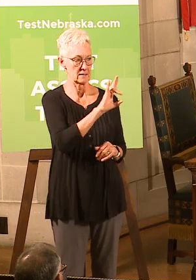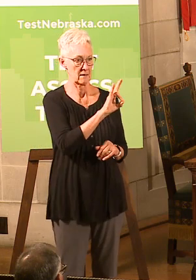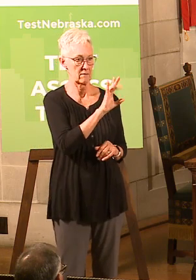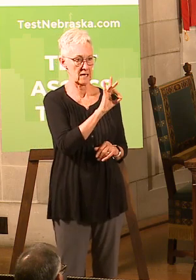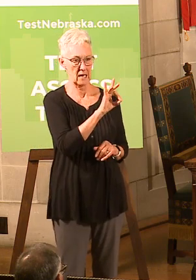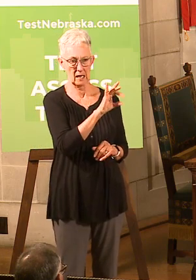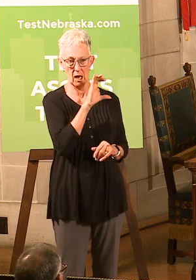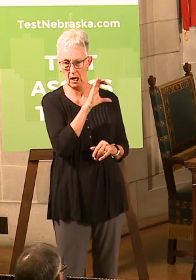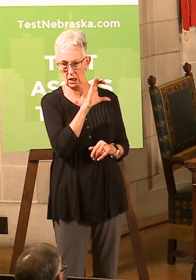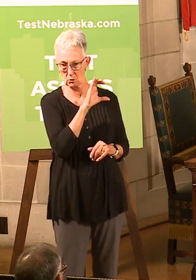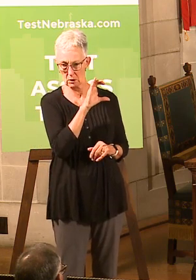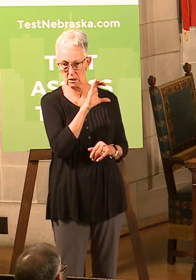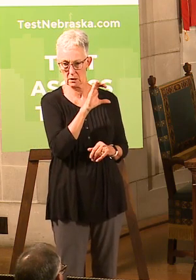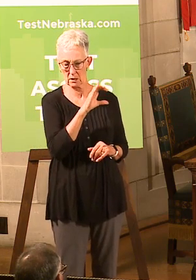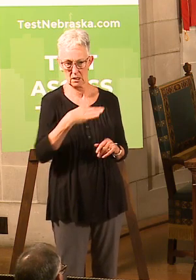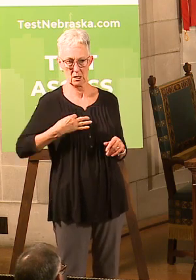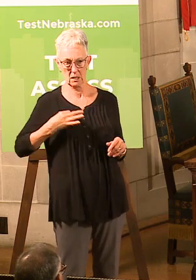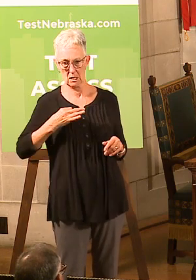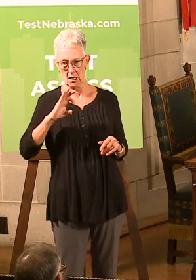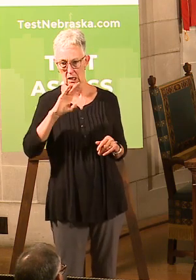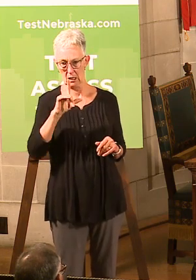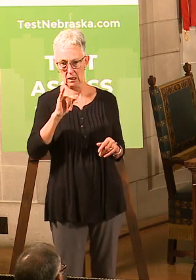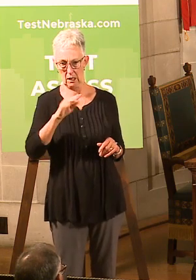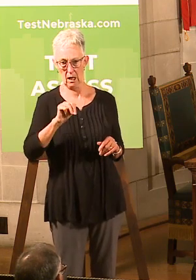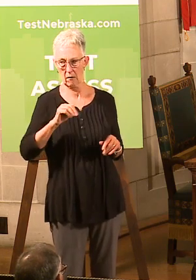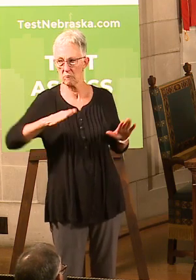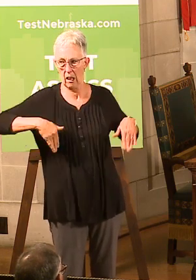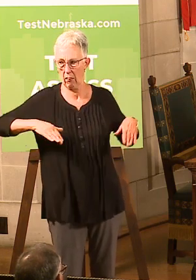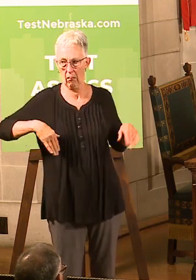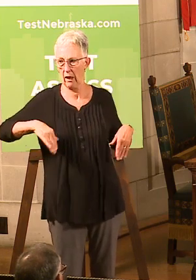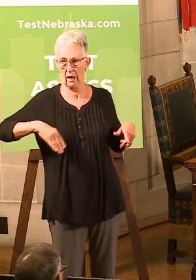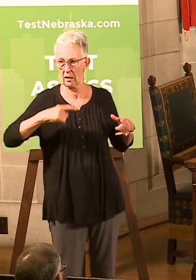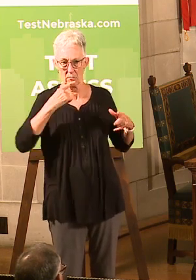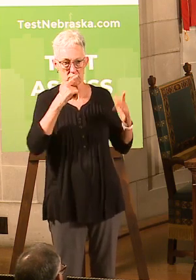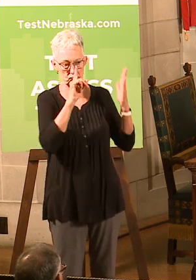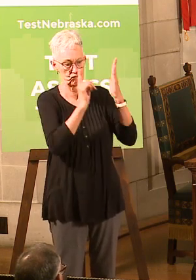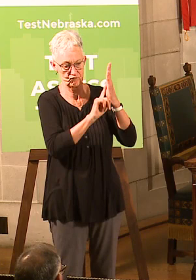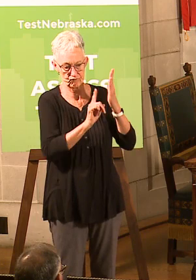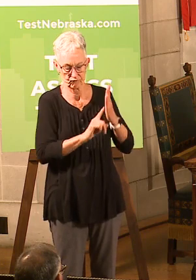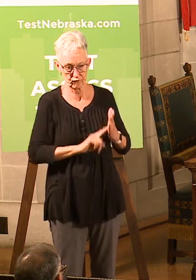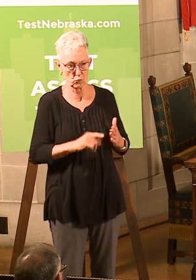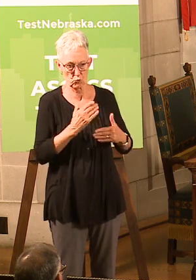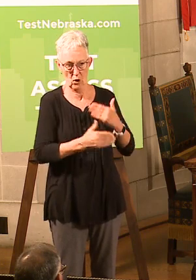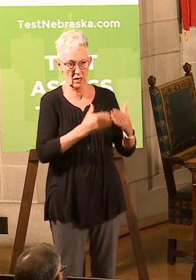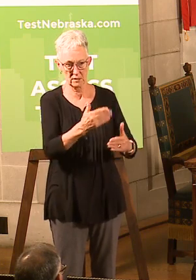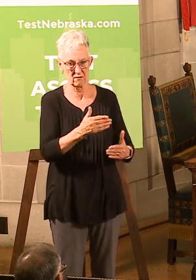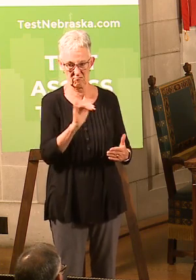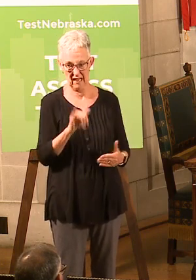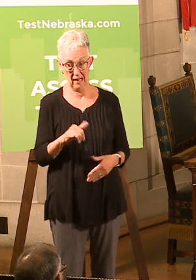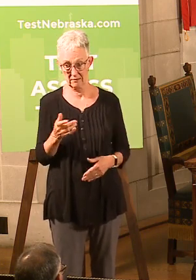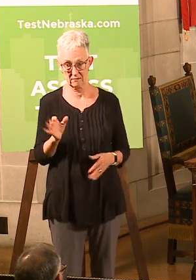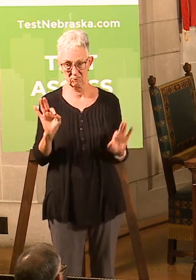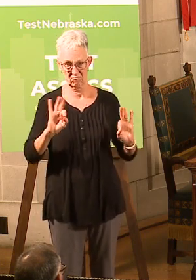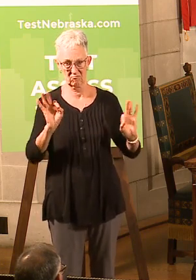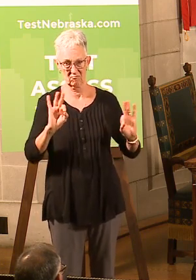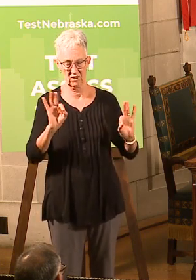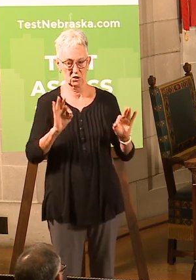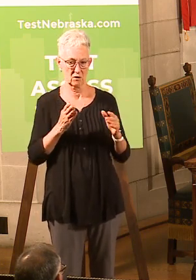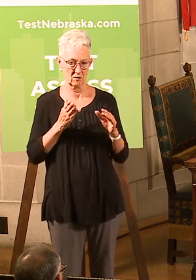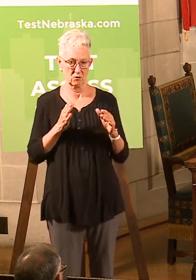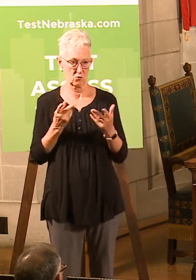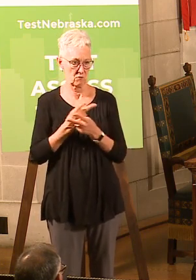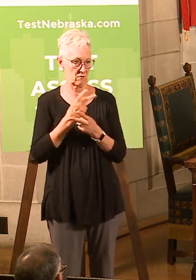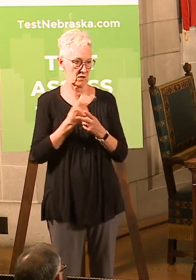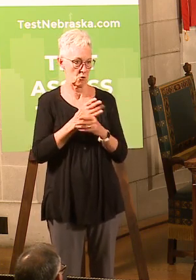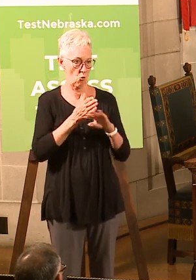claims that had not yet been processed. And that's a fairly low number when you consider there was over 11,000 filed in the